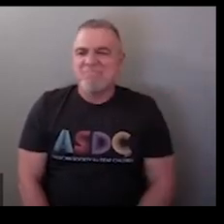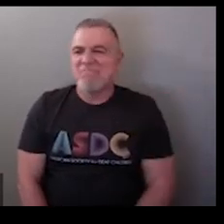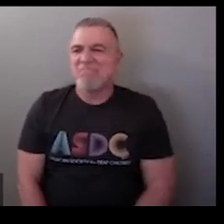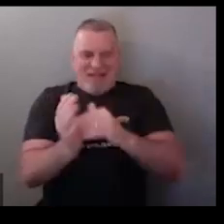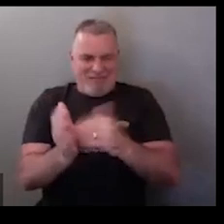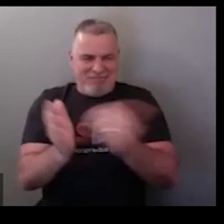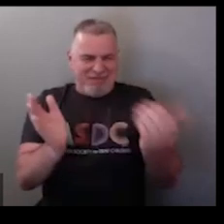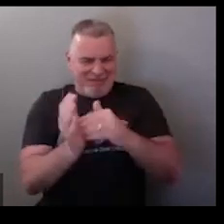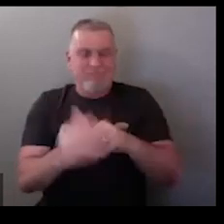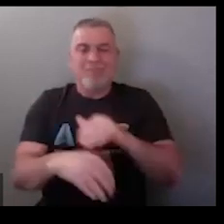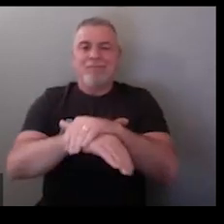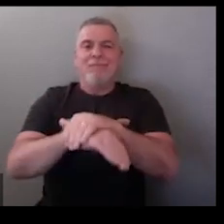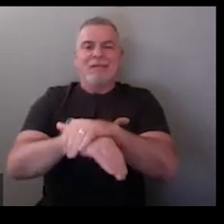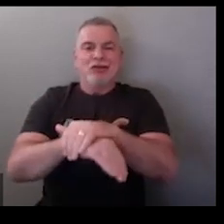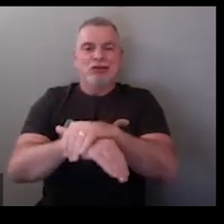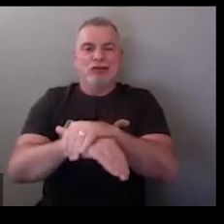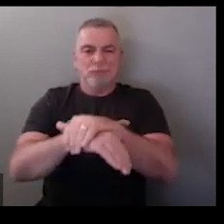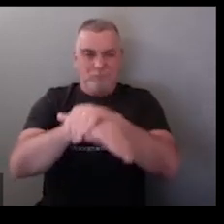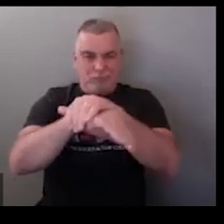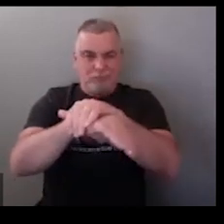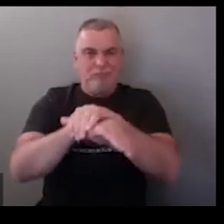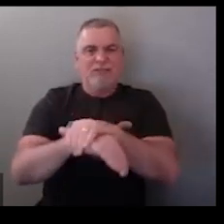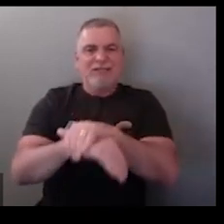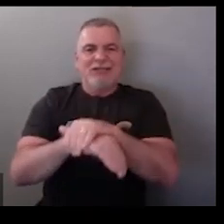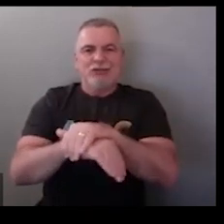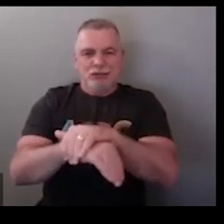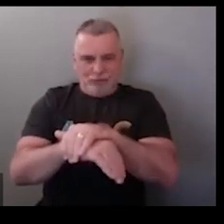ela all right so to repeat this is english